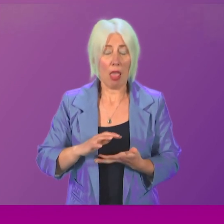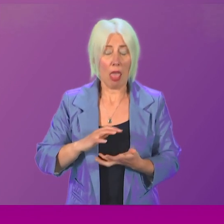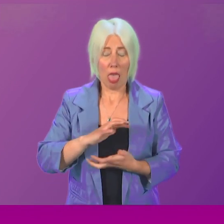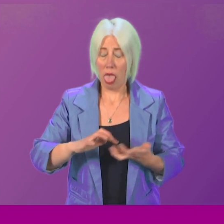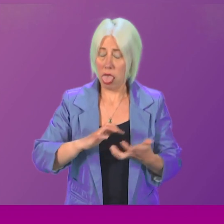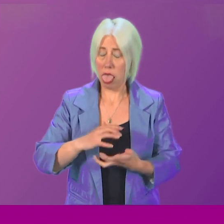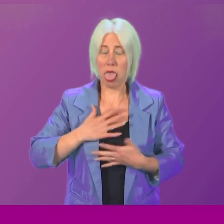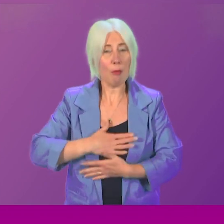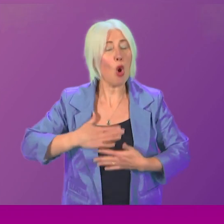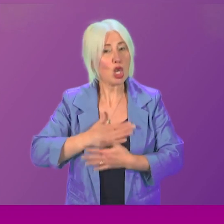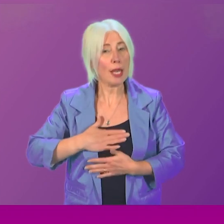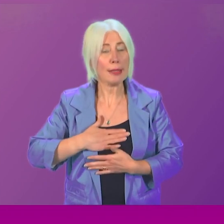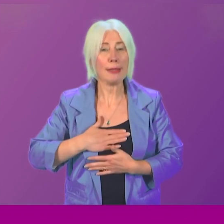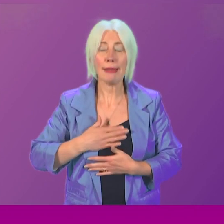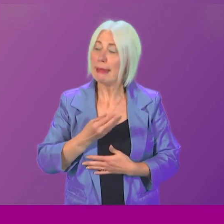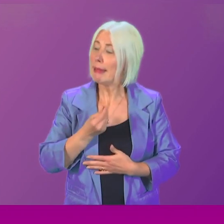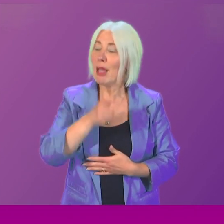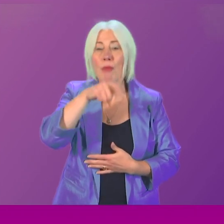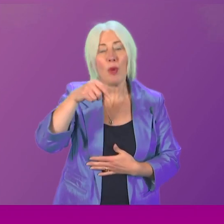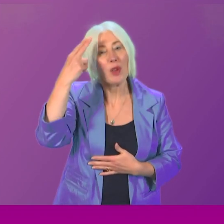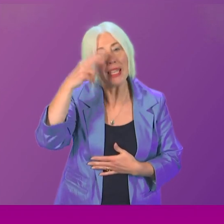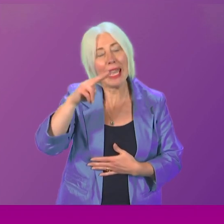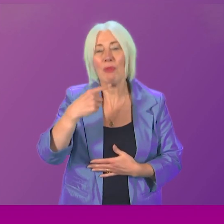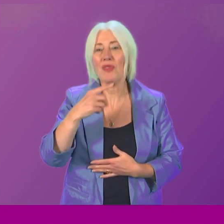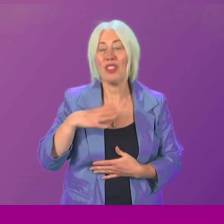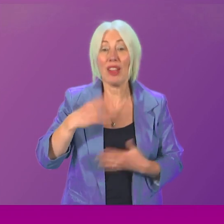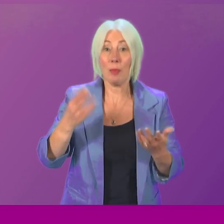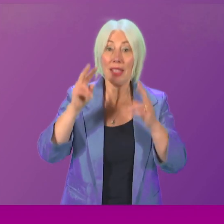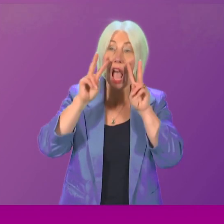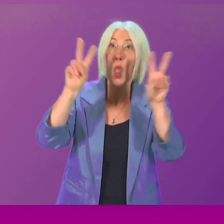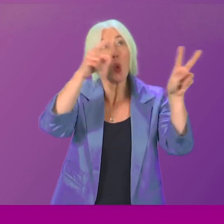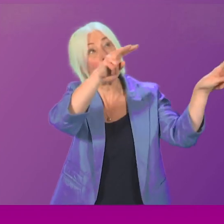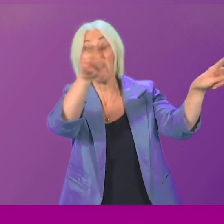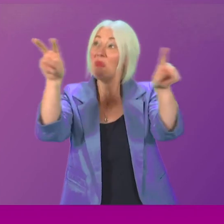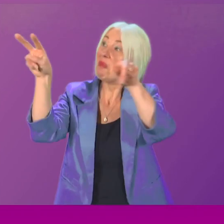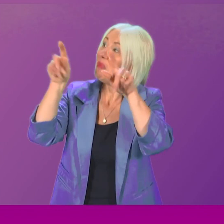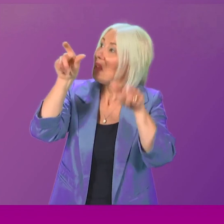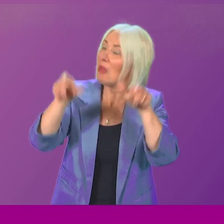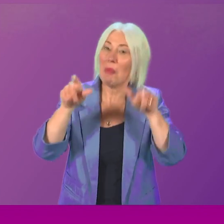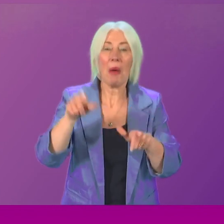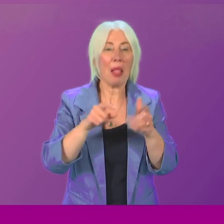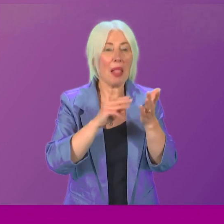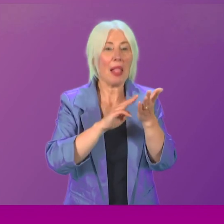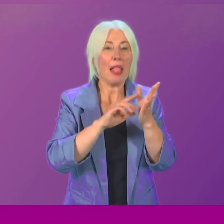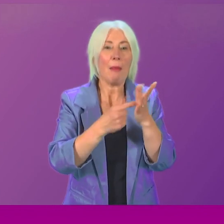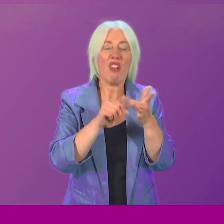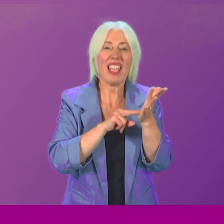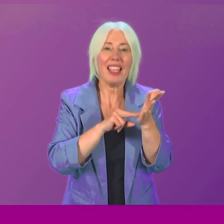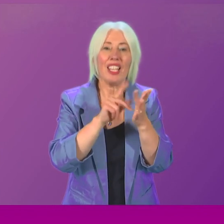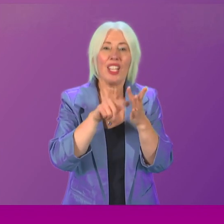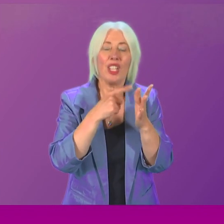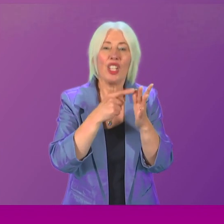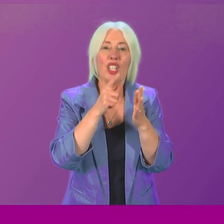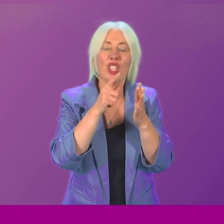Some people have been name-checked already, but I look around the gallery and I see Marion is here and Jan who is here, Evelyn